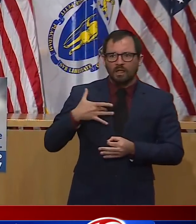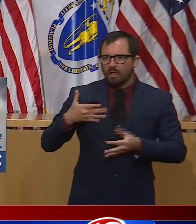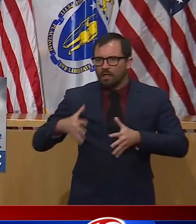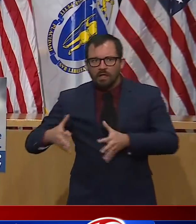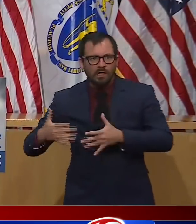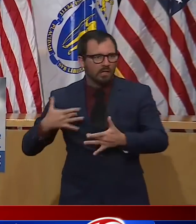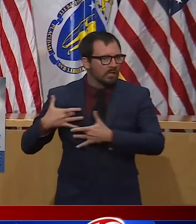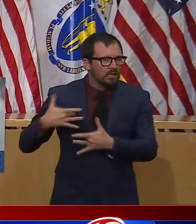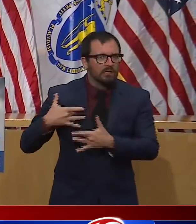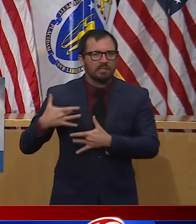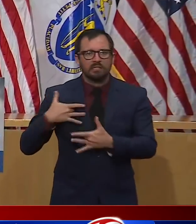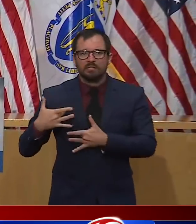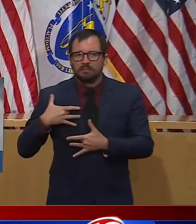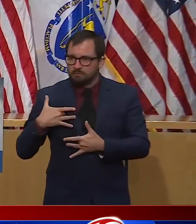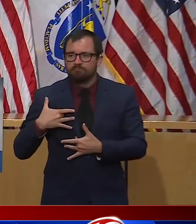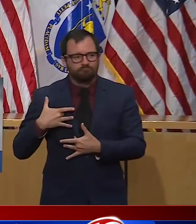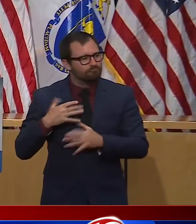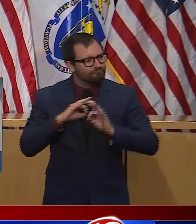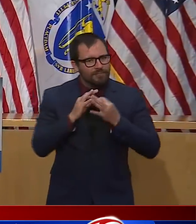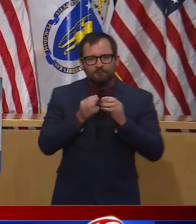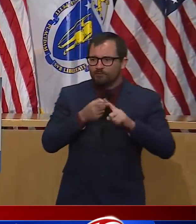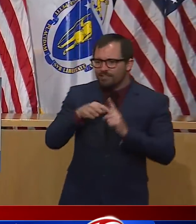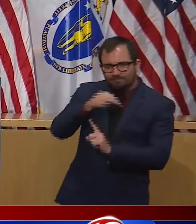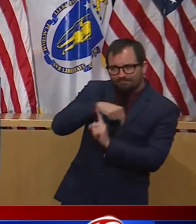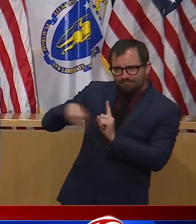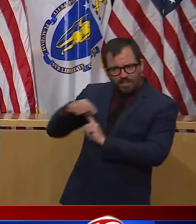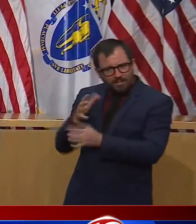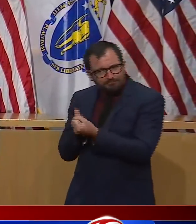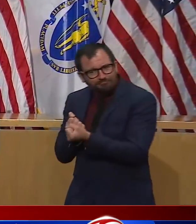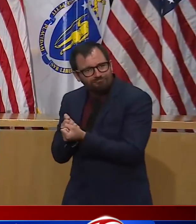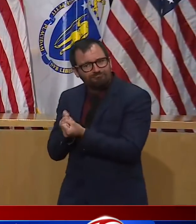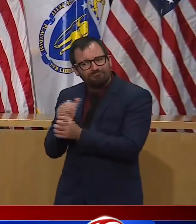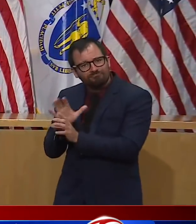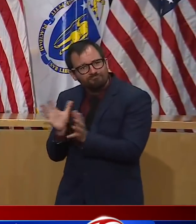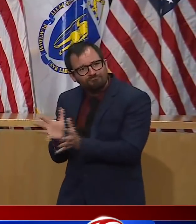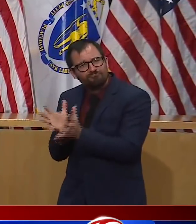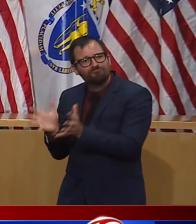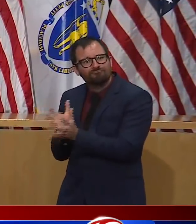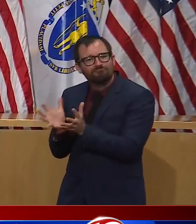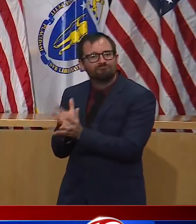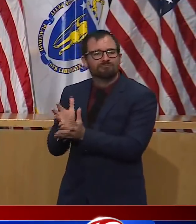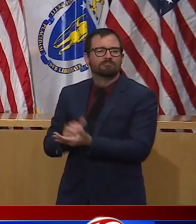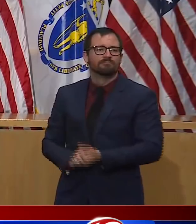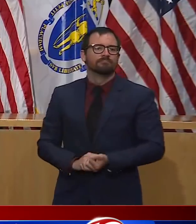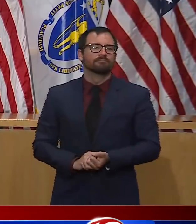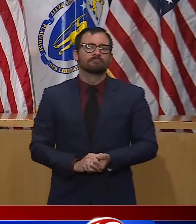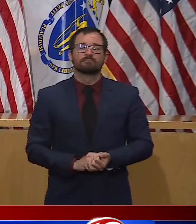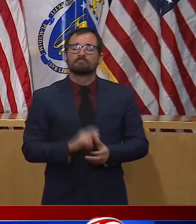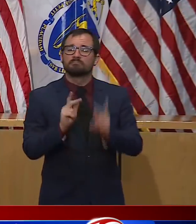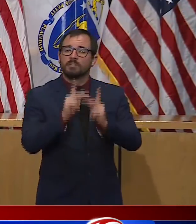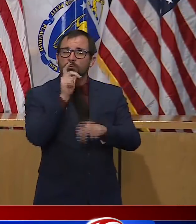and are still putting in full days working remotely and teaching their kids at home.